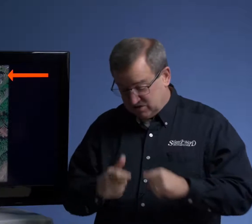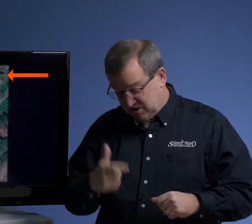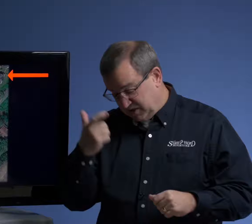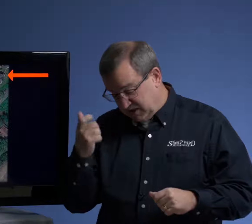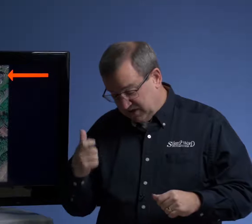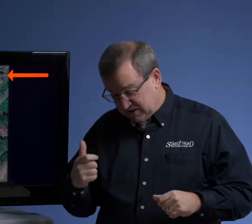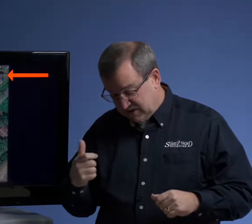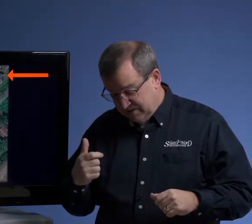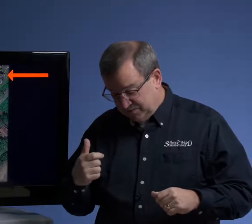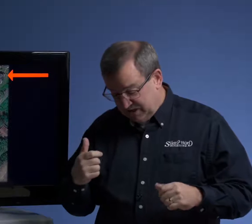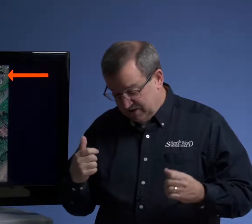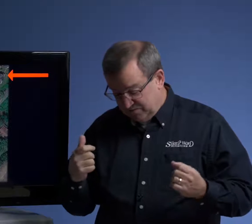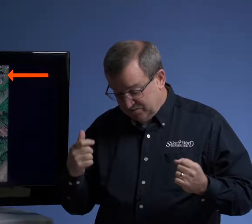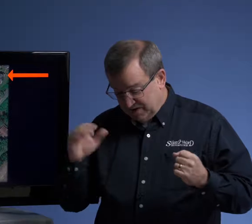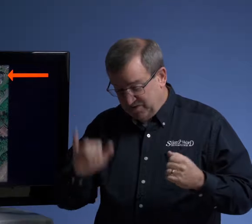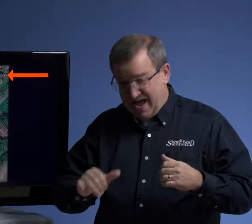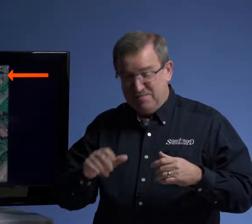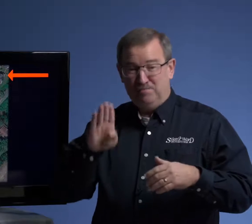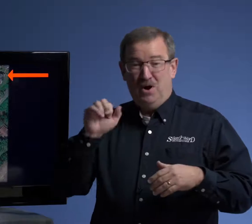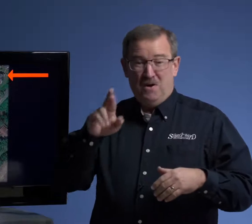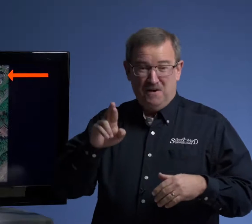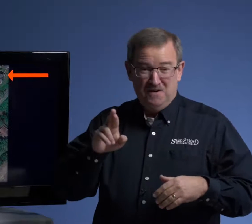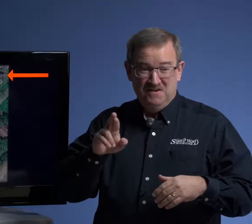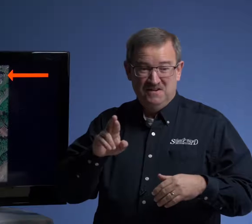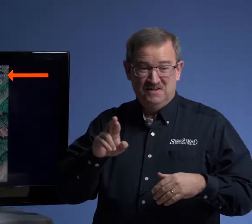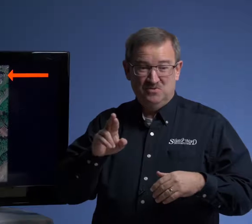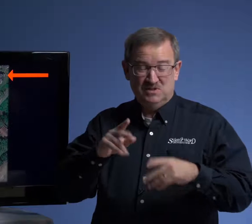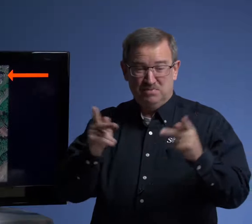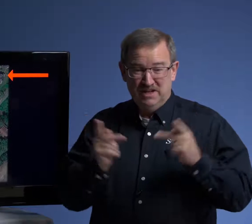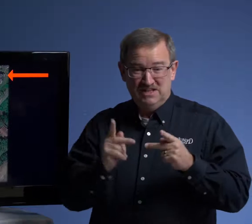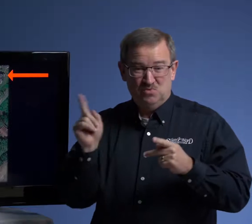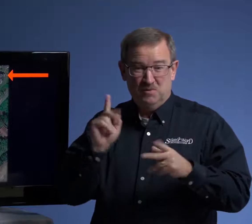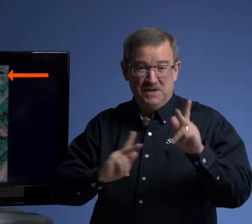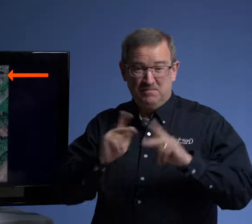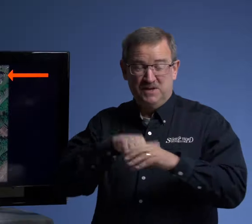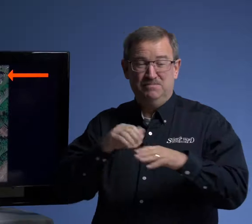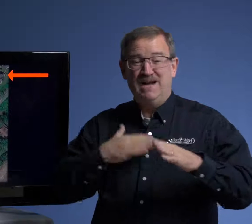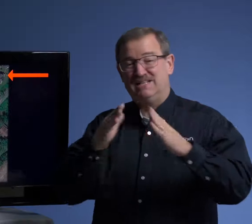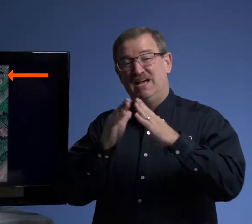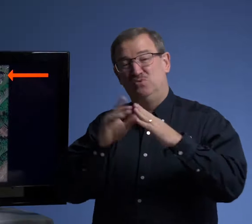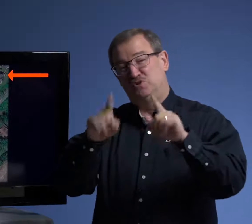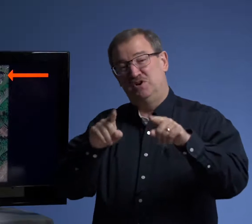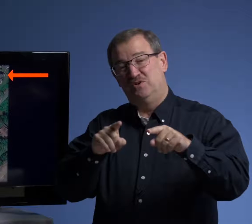interesting because that bar was a place where people in my town would go